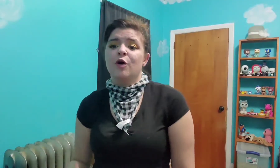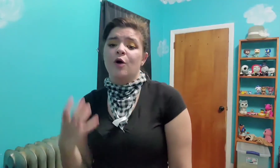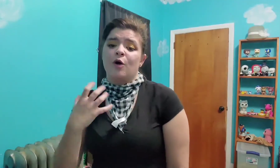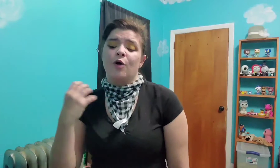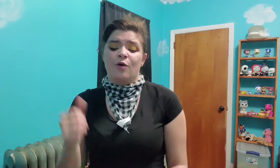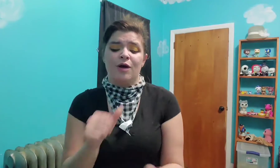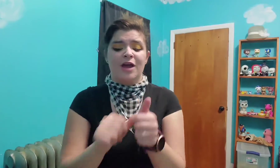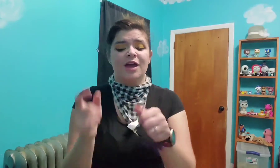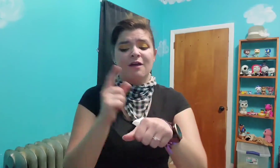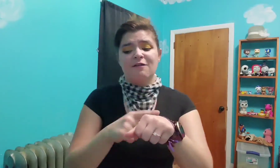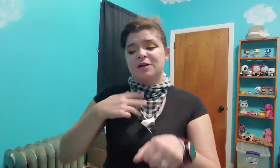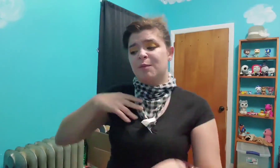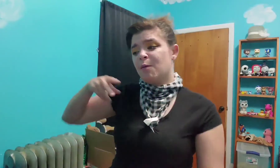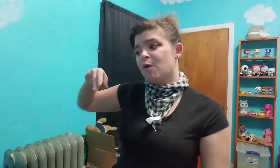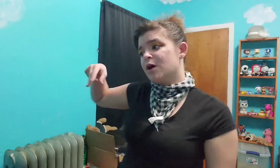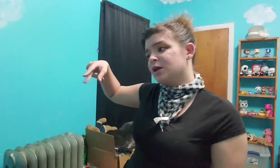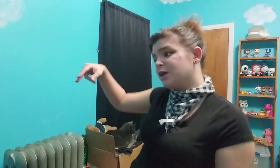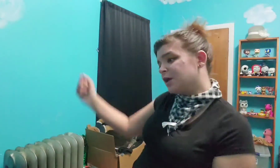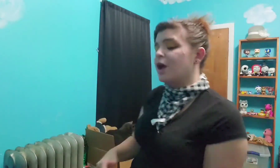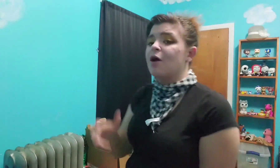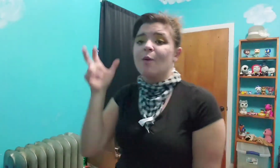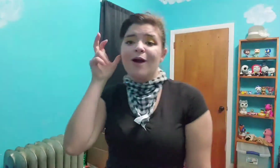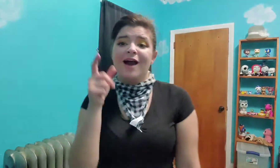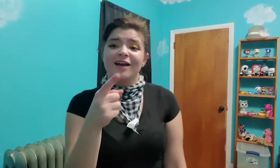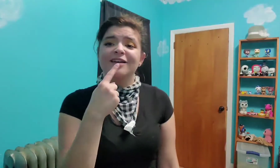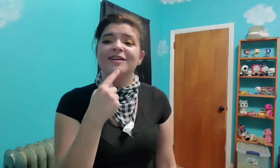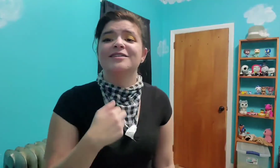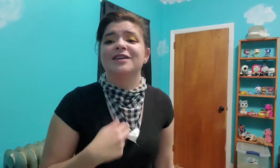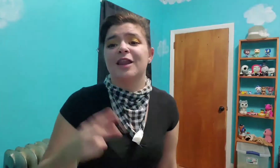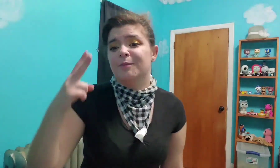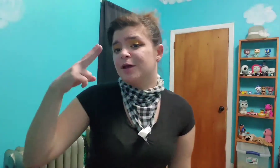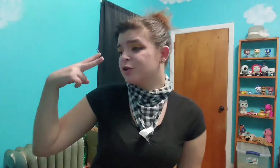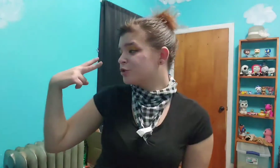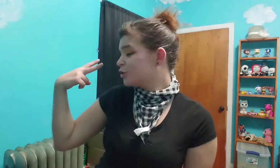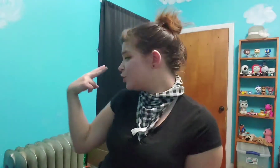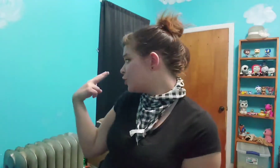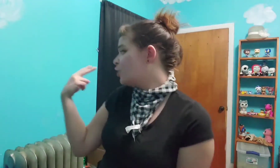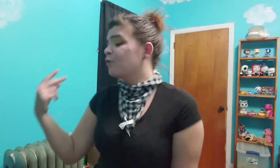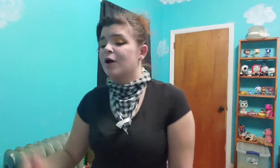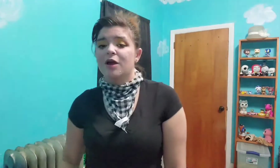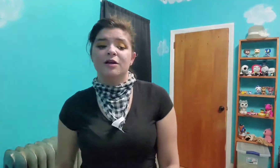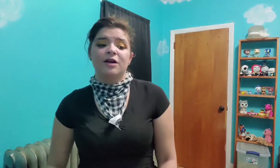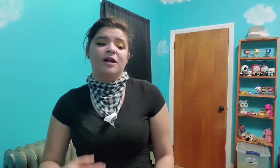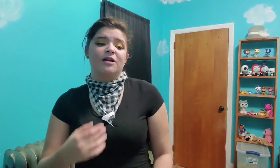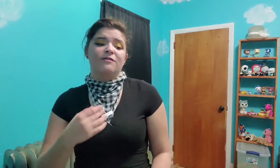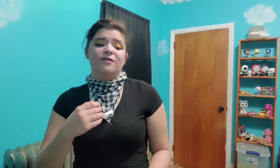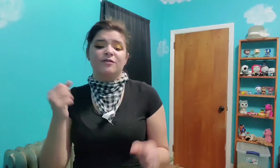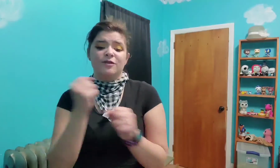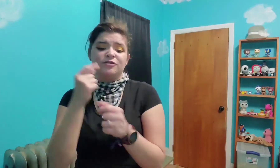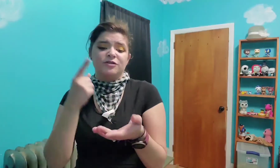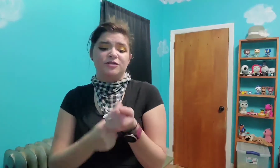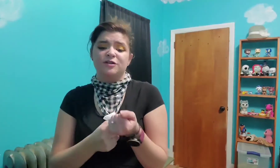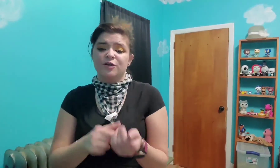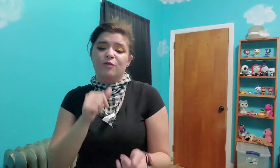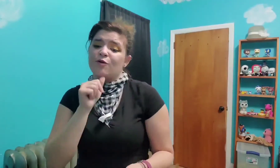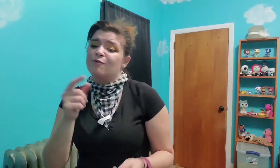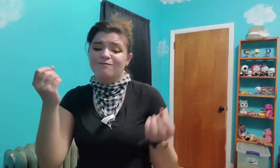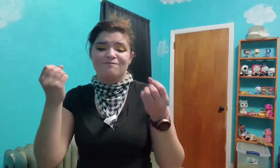Ooh, every time I'm walking out I can hear you telling me to turn around Fighting for my trust and you won't back